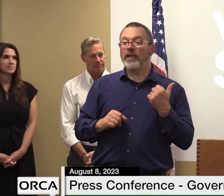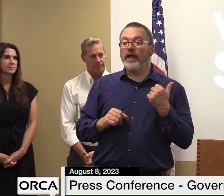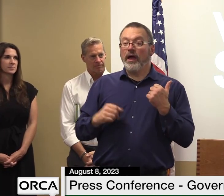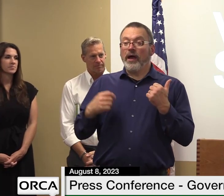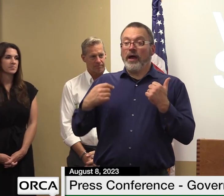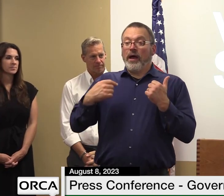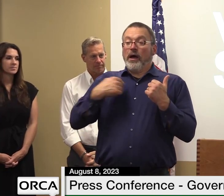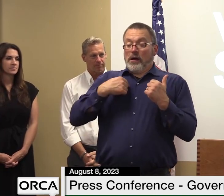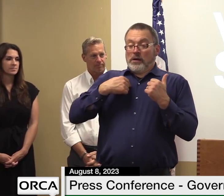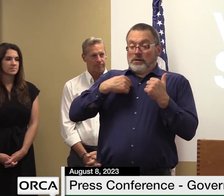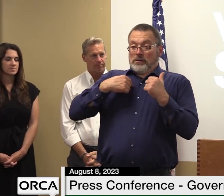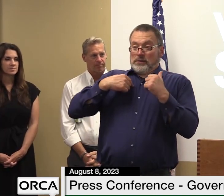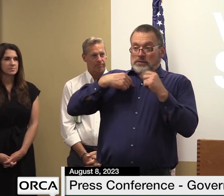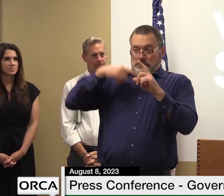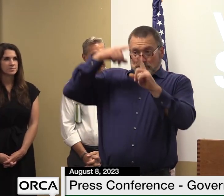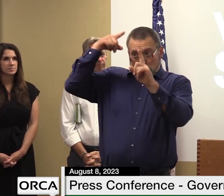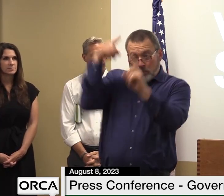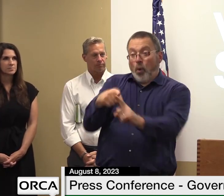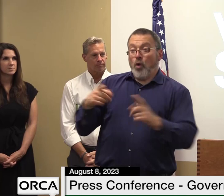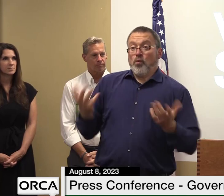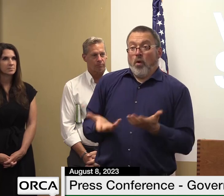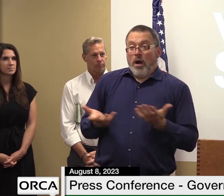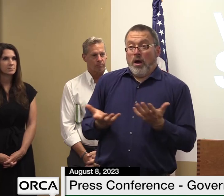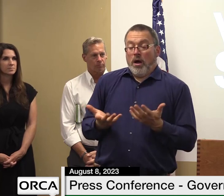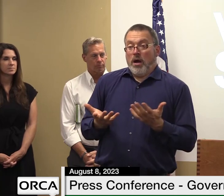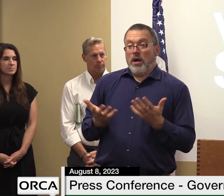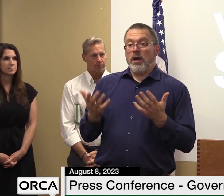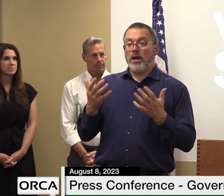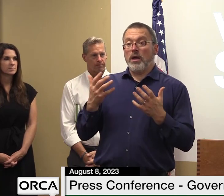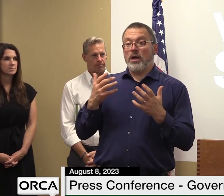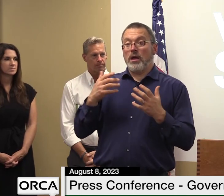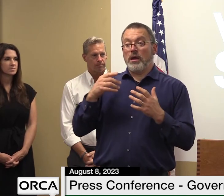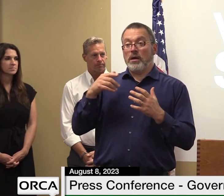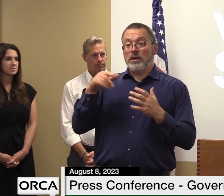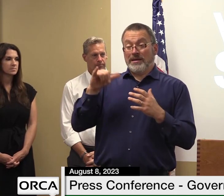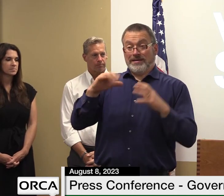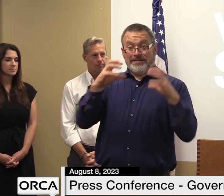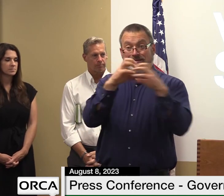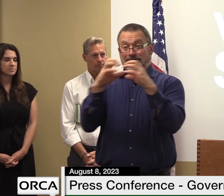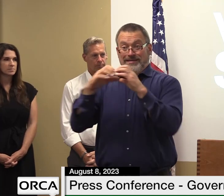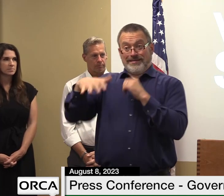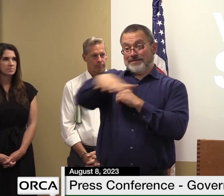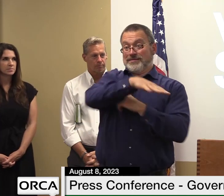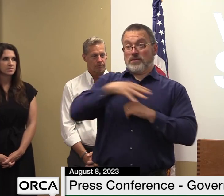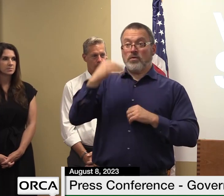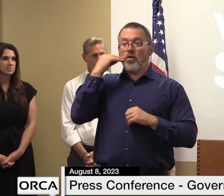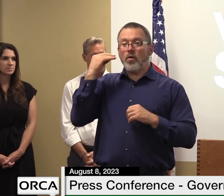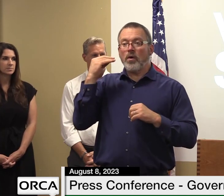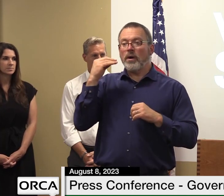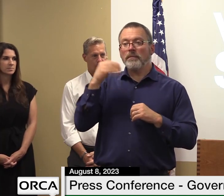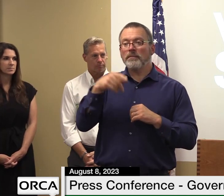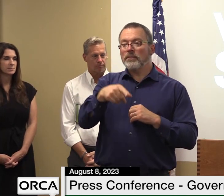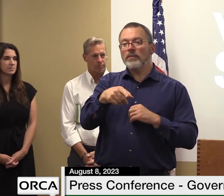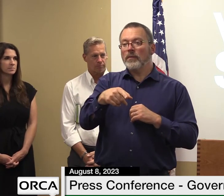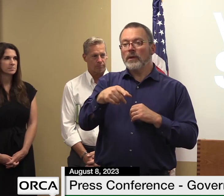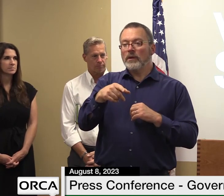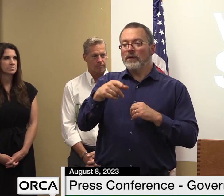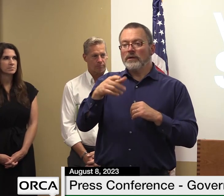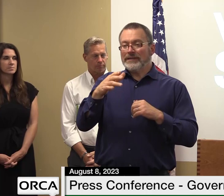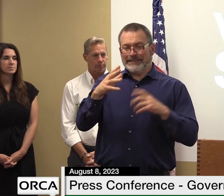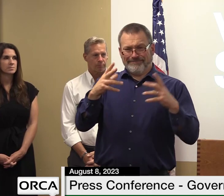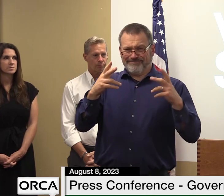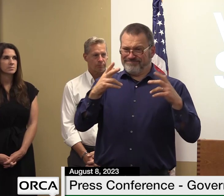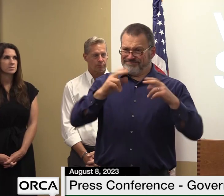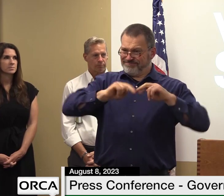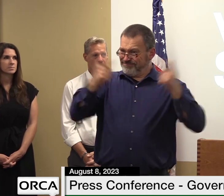get to the bottom line first uh for those mobile homes uh that are no longer usable are dilapidated can no